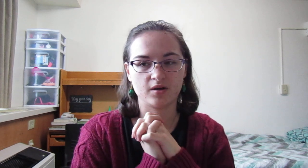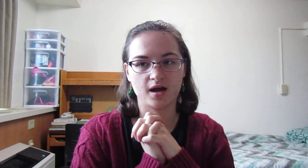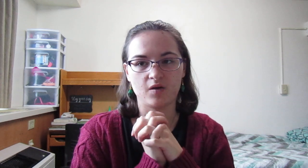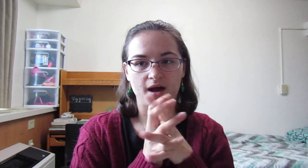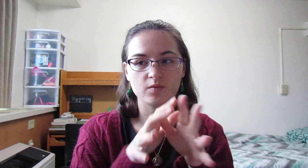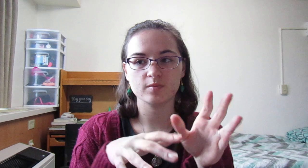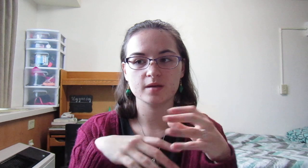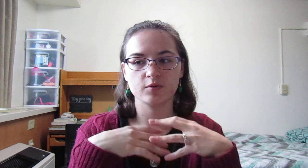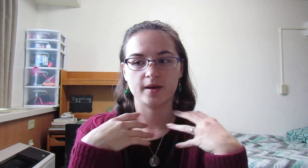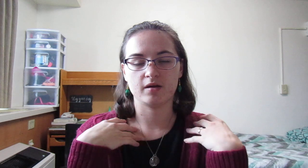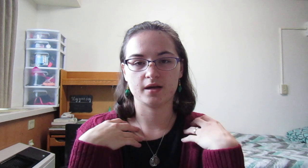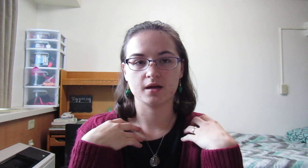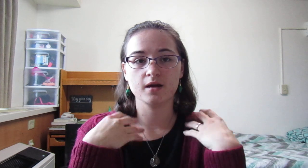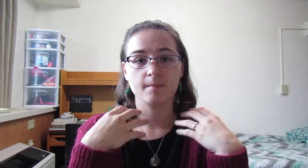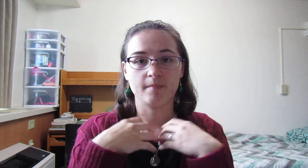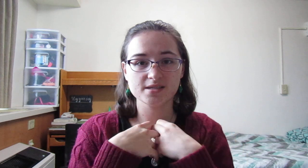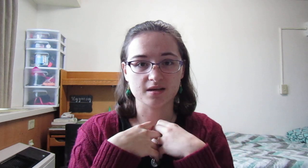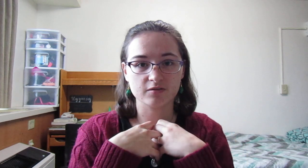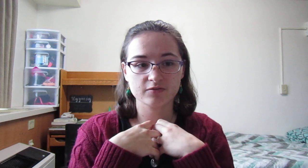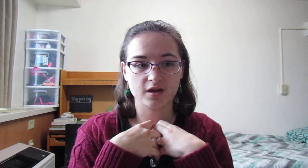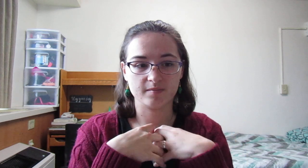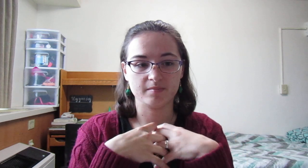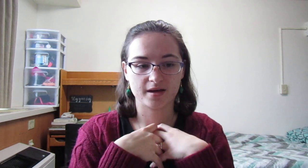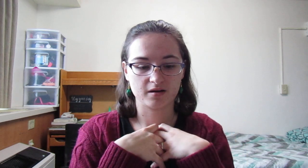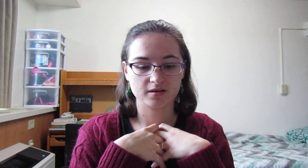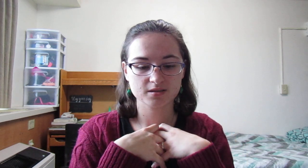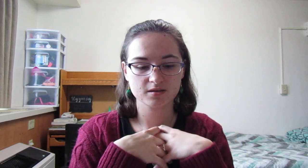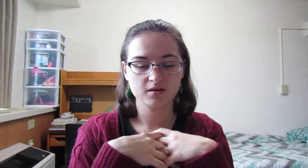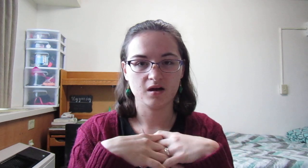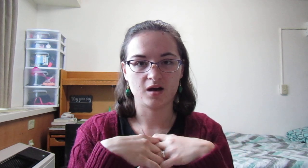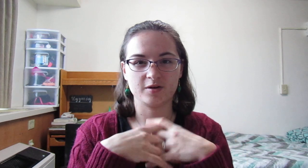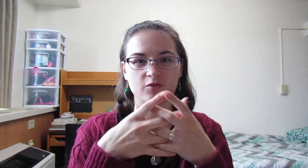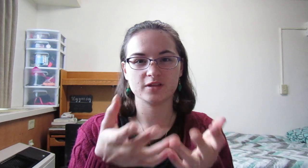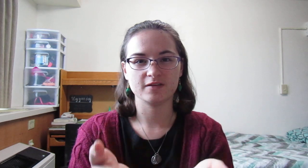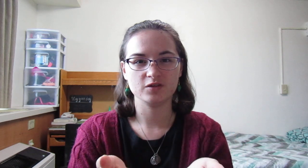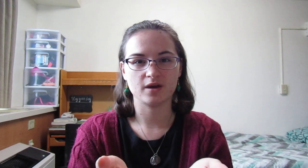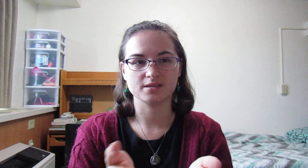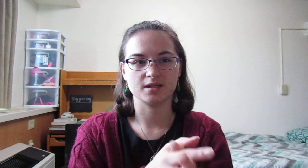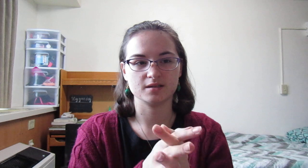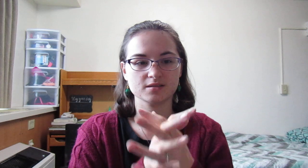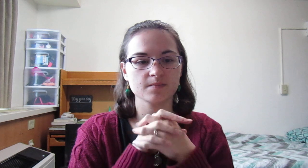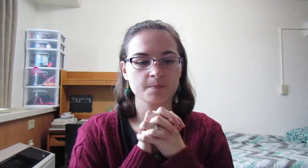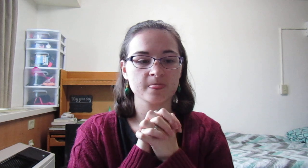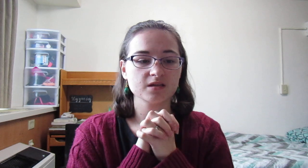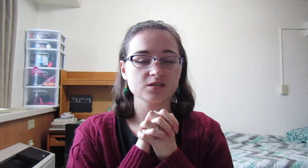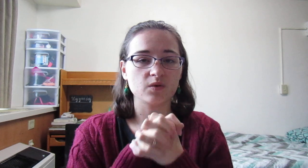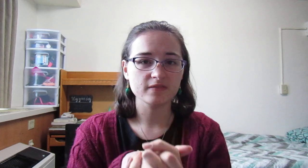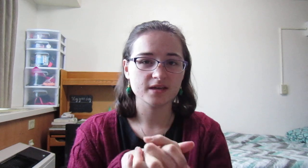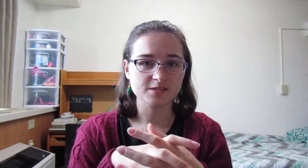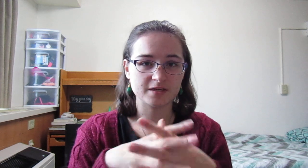how how I will be preparing myself, um, and my heart, um, and hopefully give you guys ideas. So one thing is by